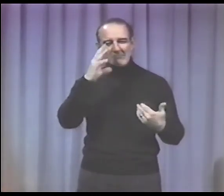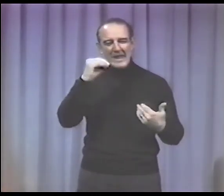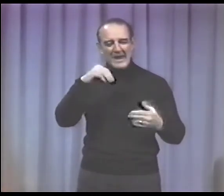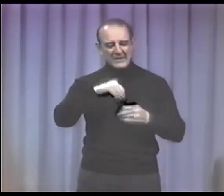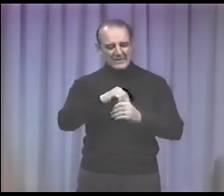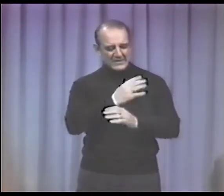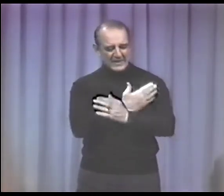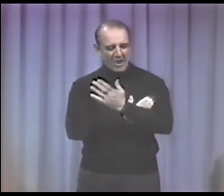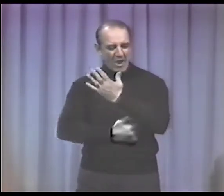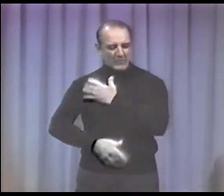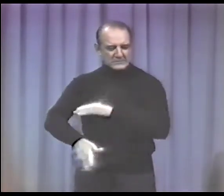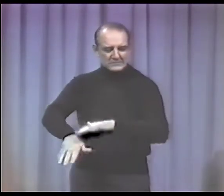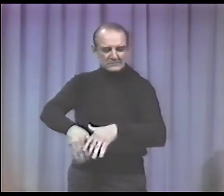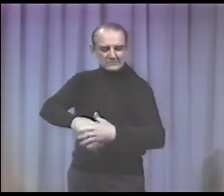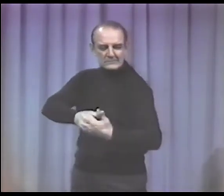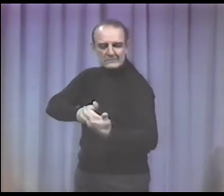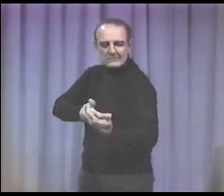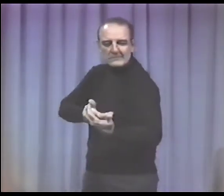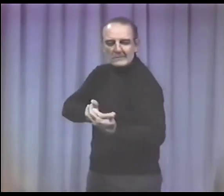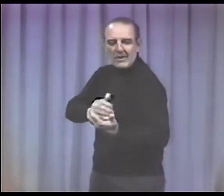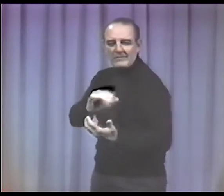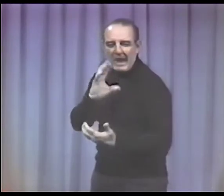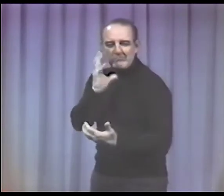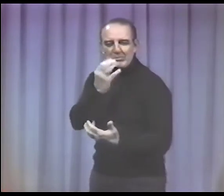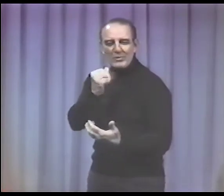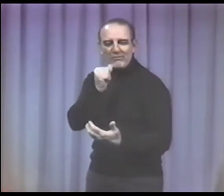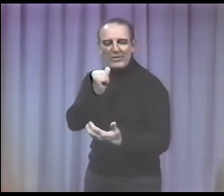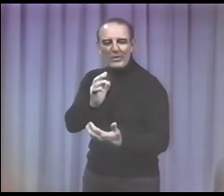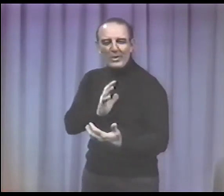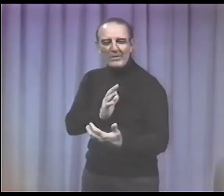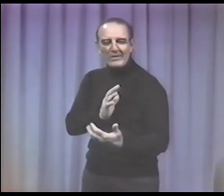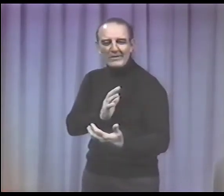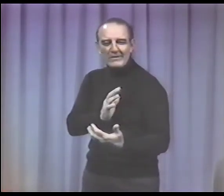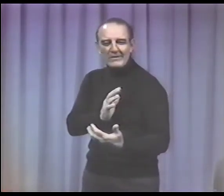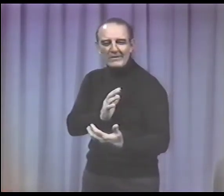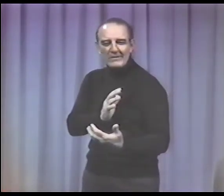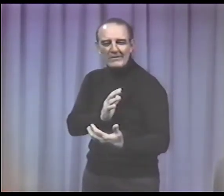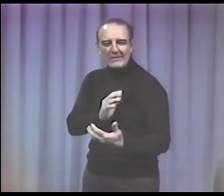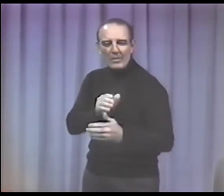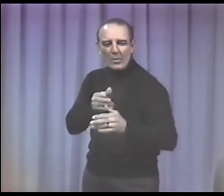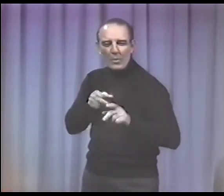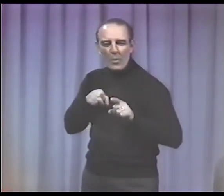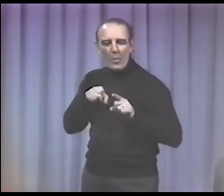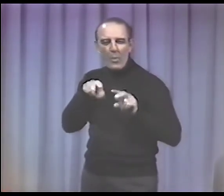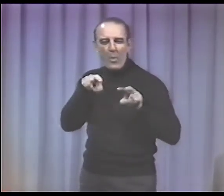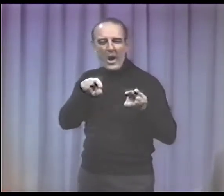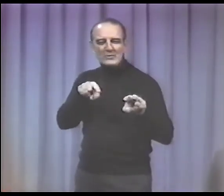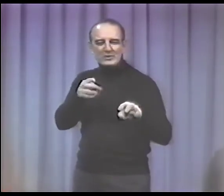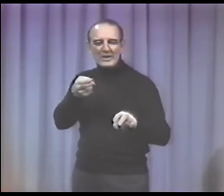about this young man in the arms of that beautiful damsel,